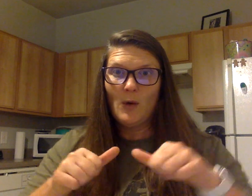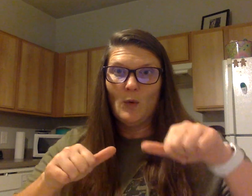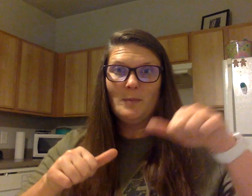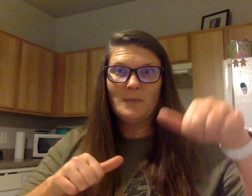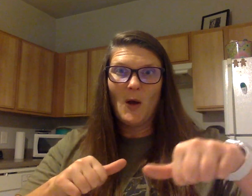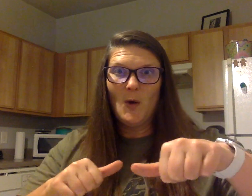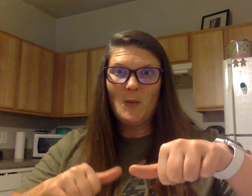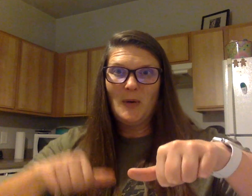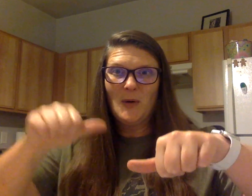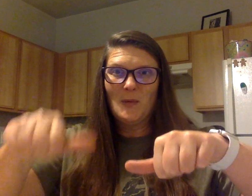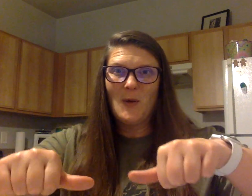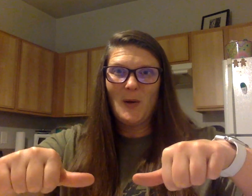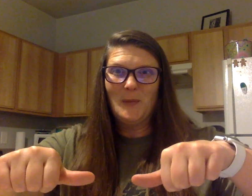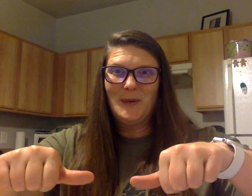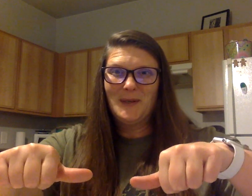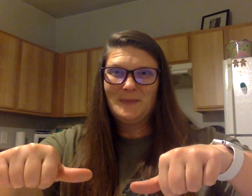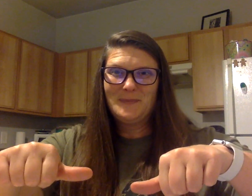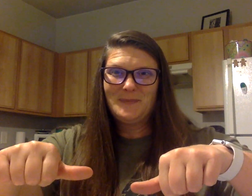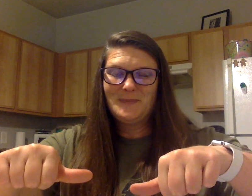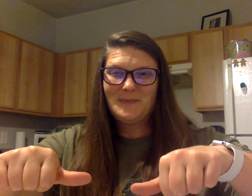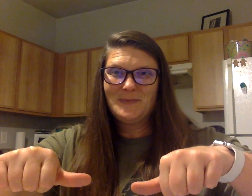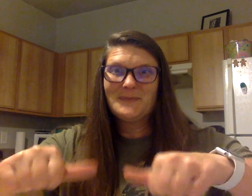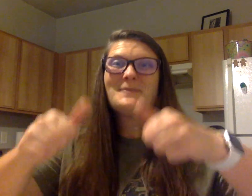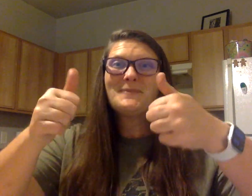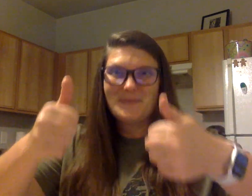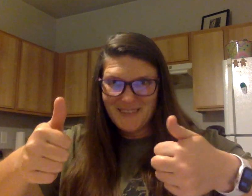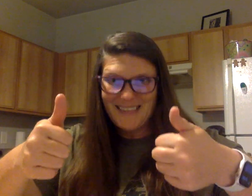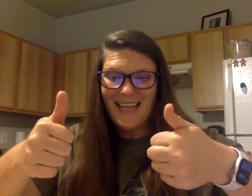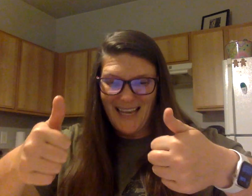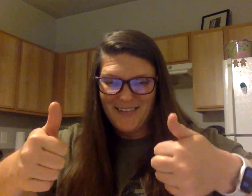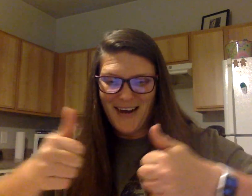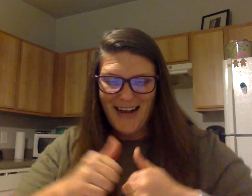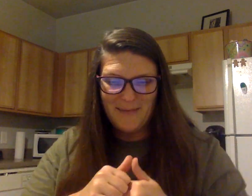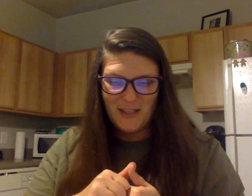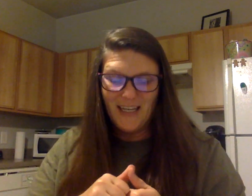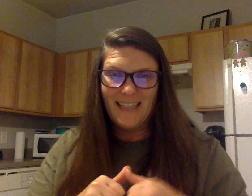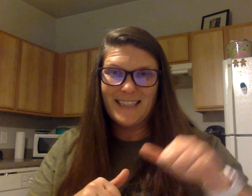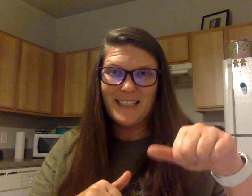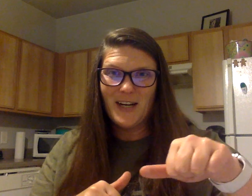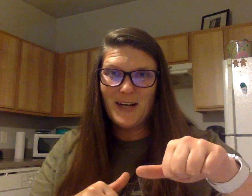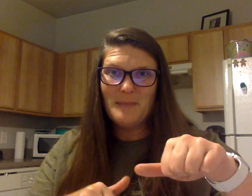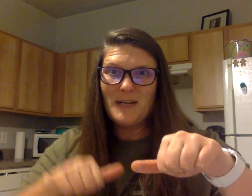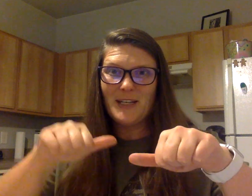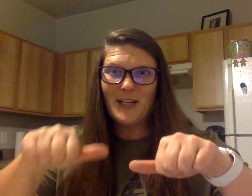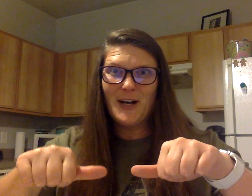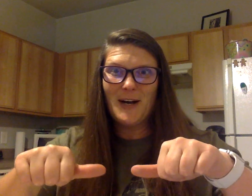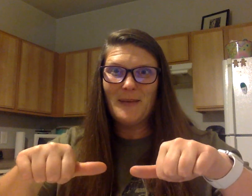hope, rope. They rhyme, good. Some, gum.